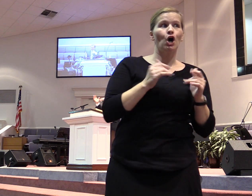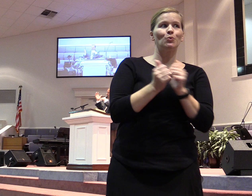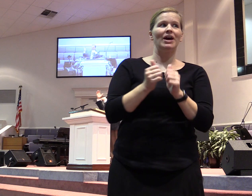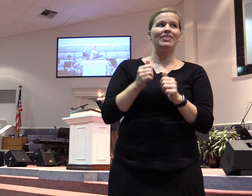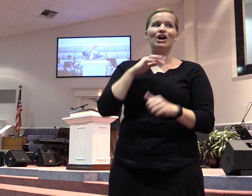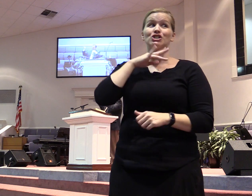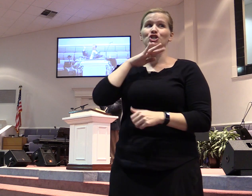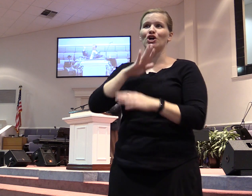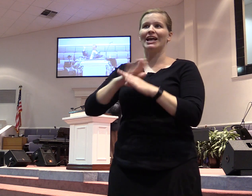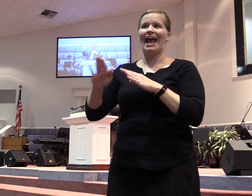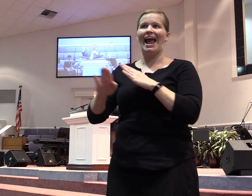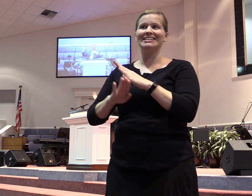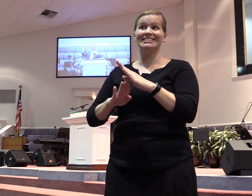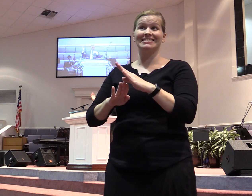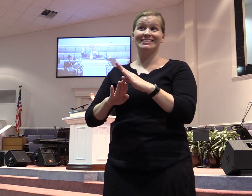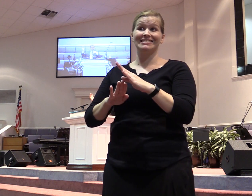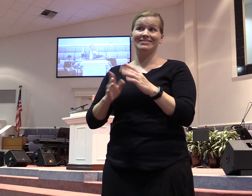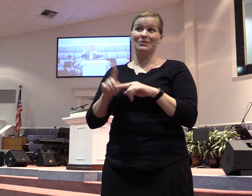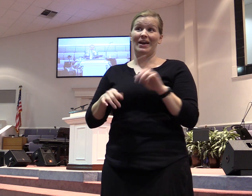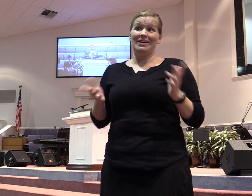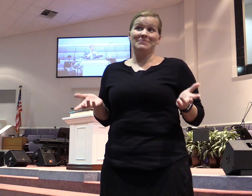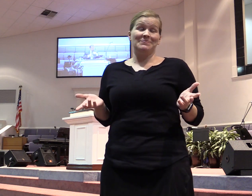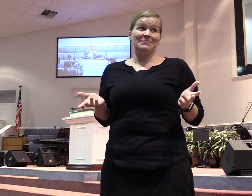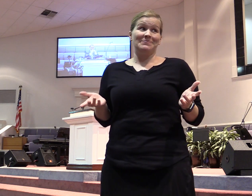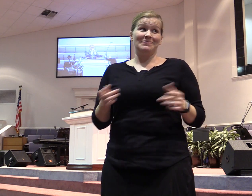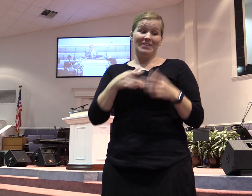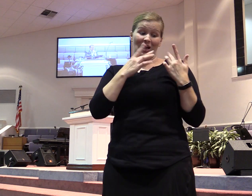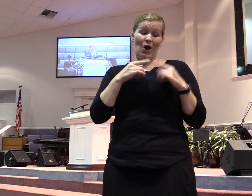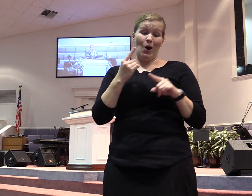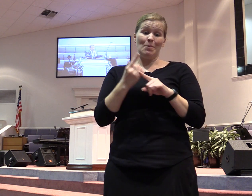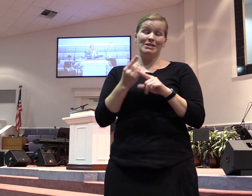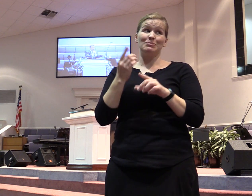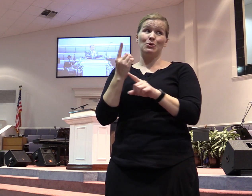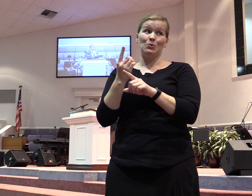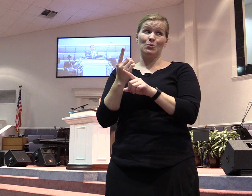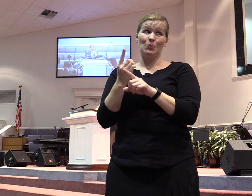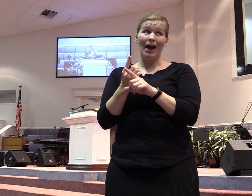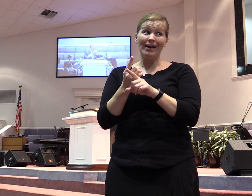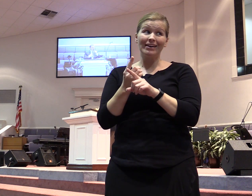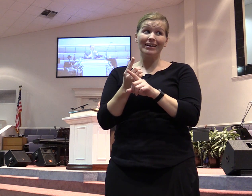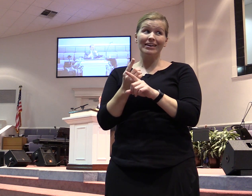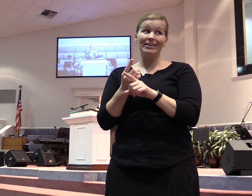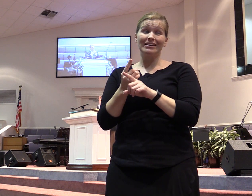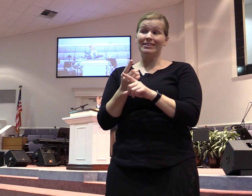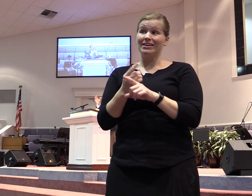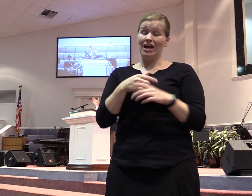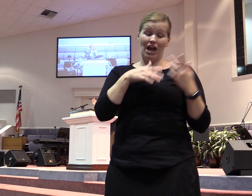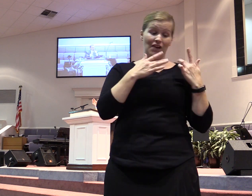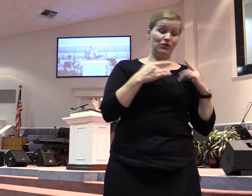ascend into the heels of the Lord? Come on. You've to get your heart right. You've got to get your hands right. Right. If your heart's right, your hand's not going to get dirty. Right.